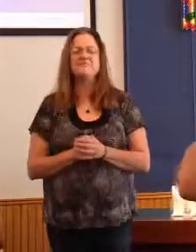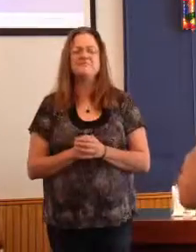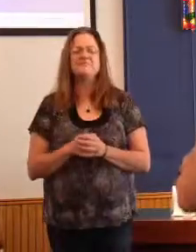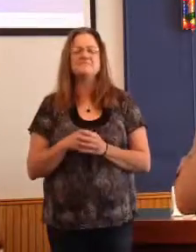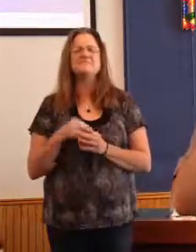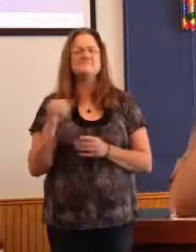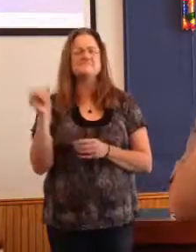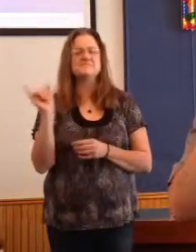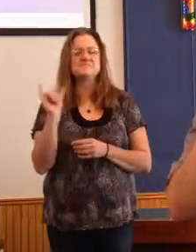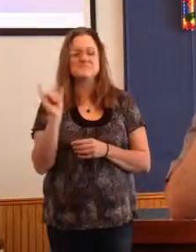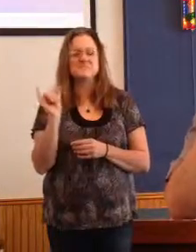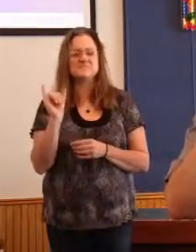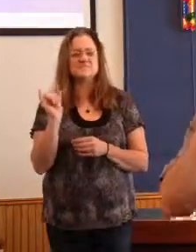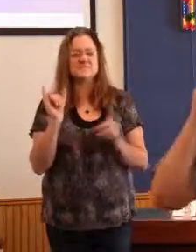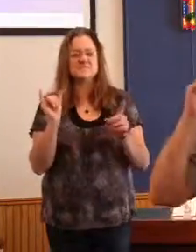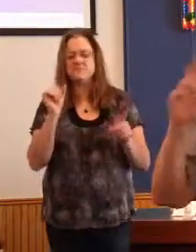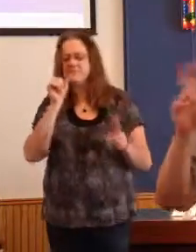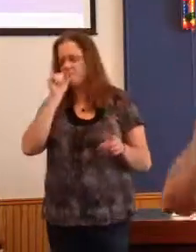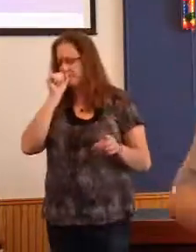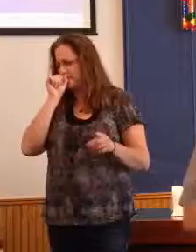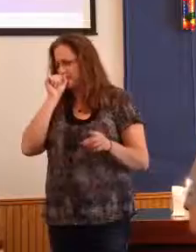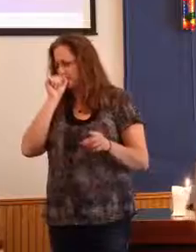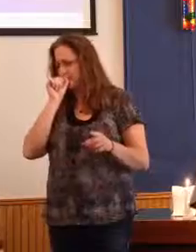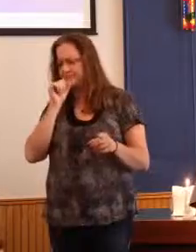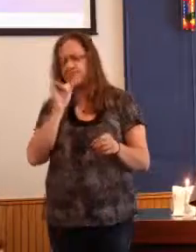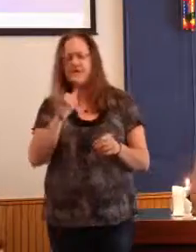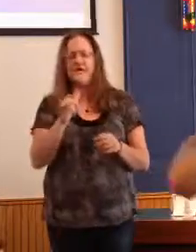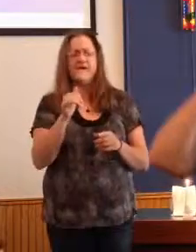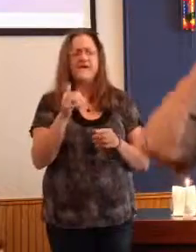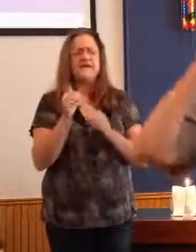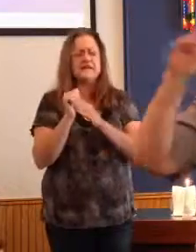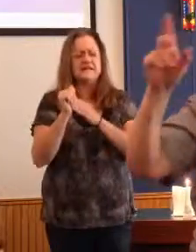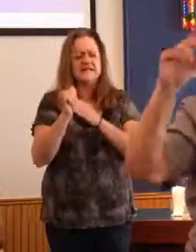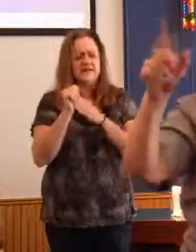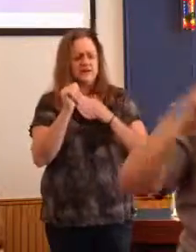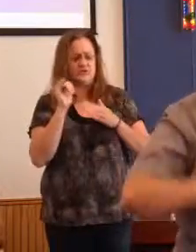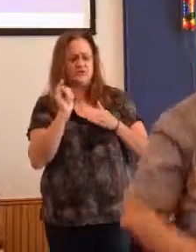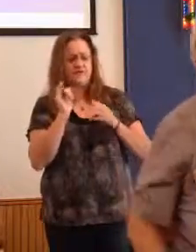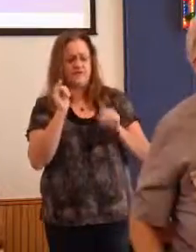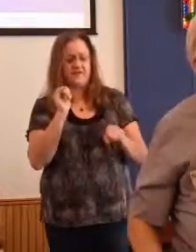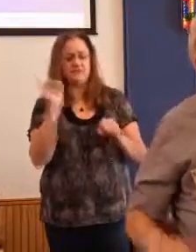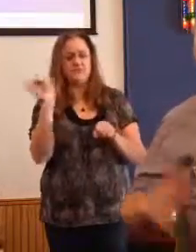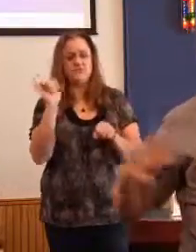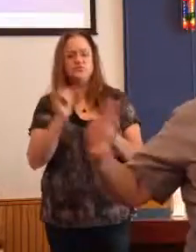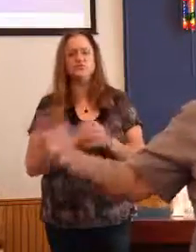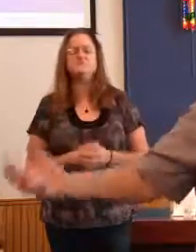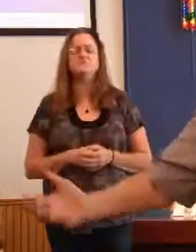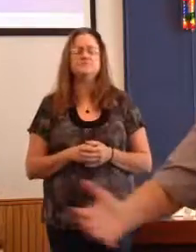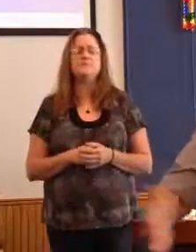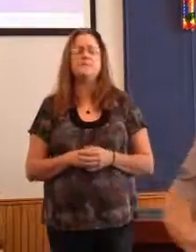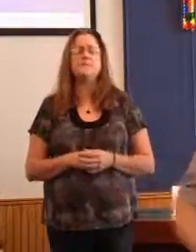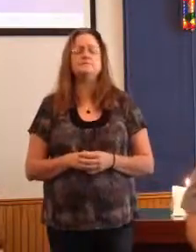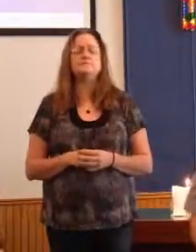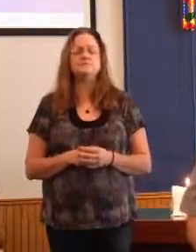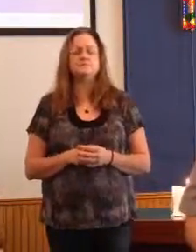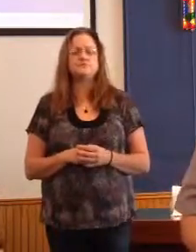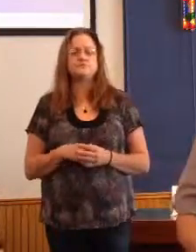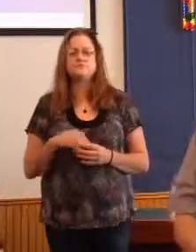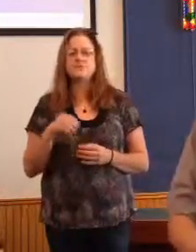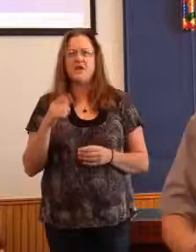as one of the leaders there. But in both versions, when these spies, and that's what they were,